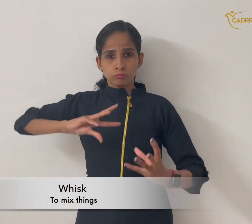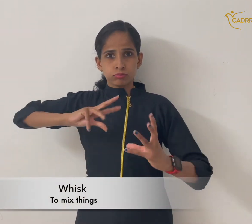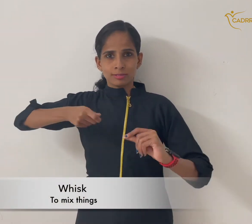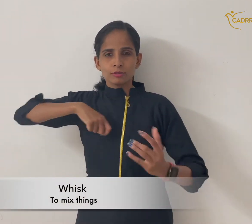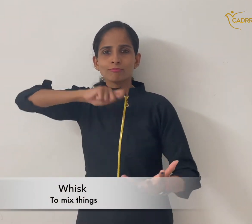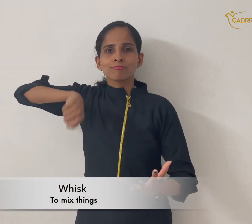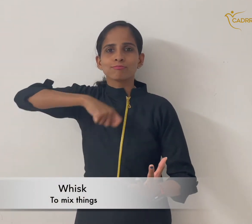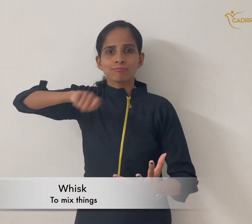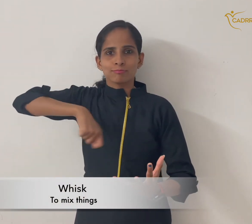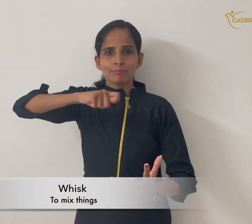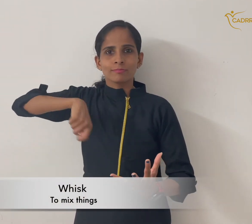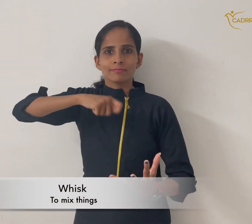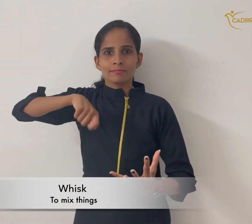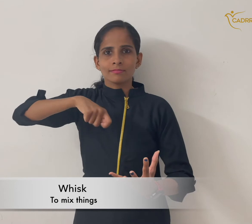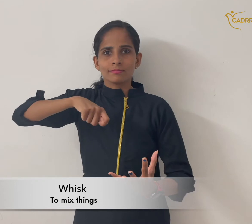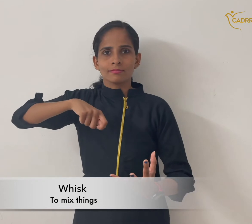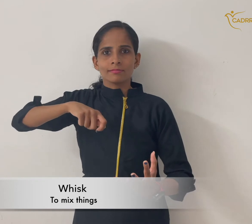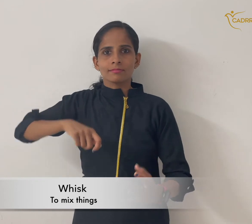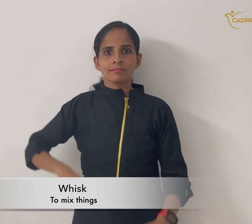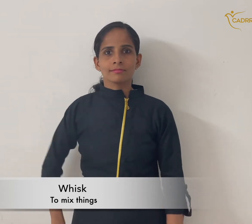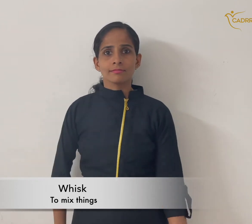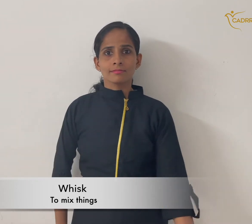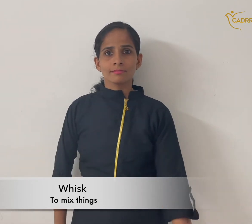Whisk to mix things